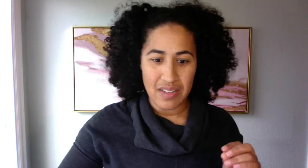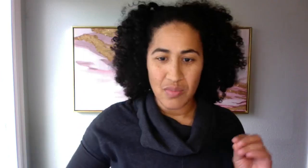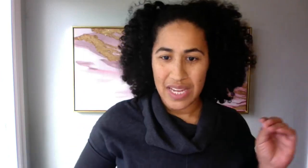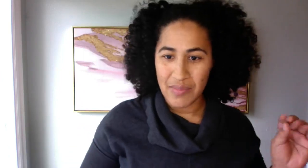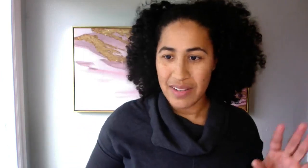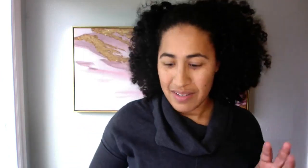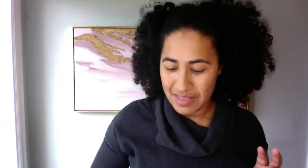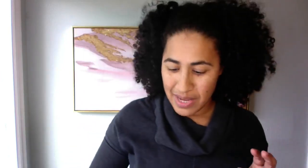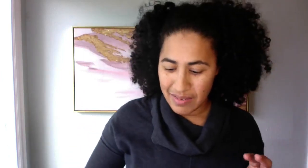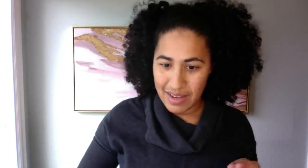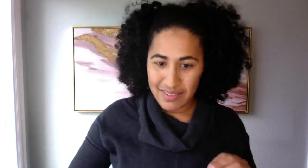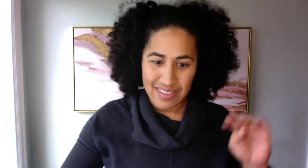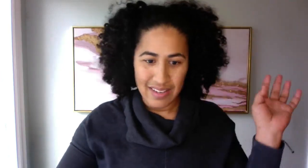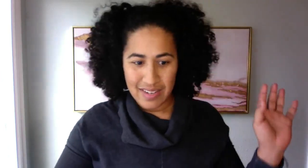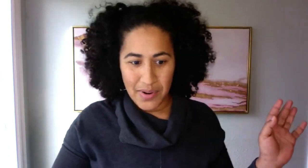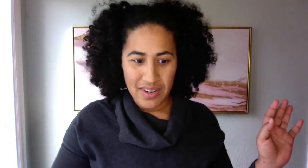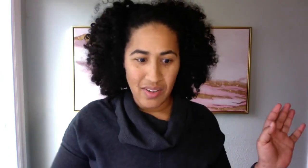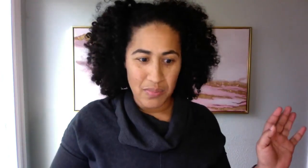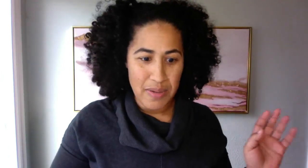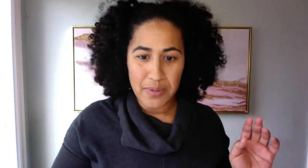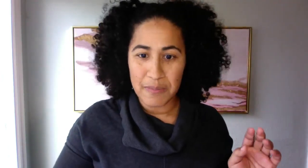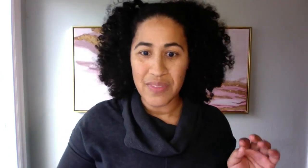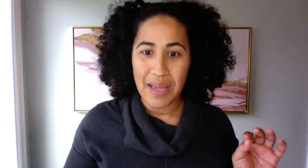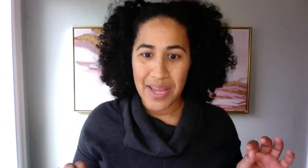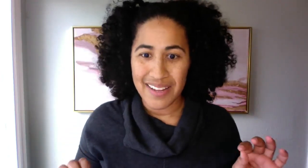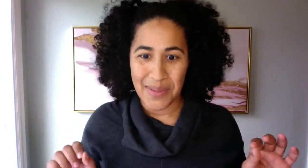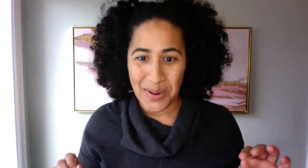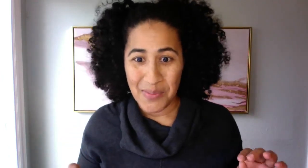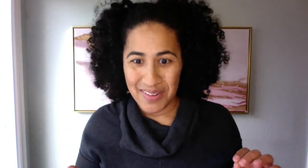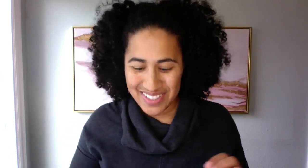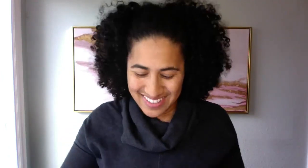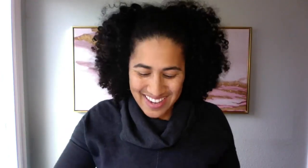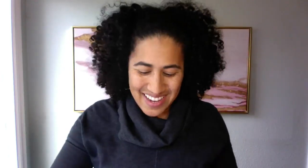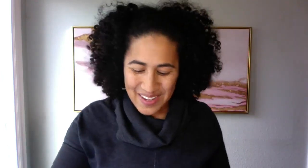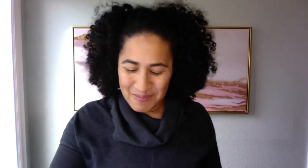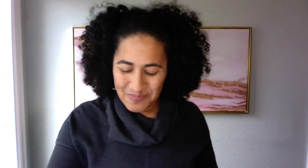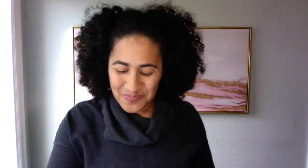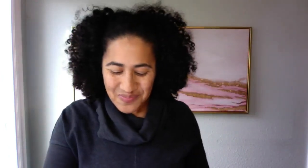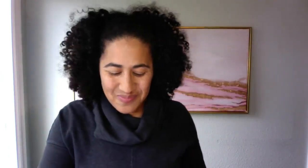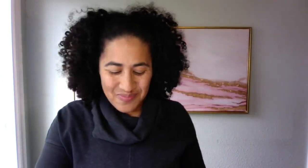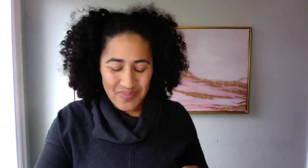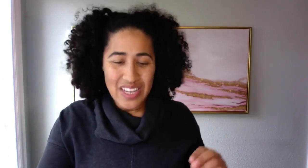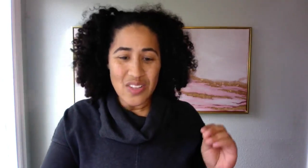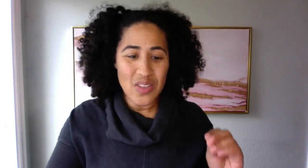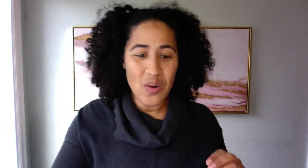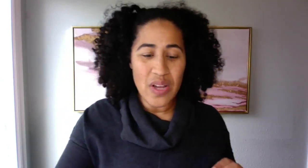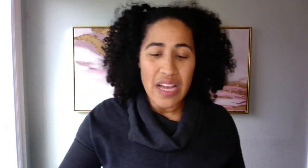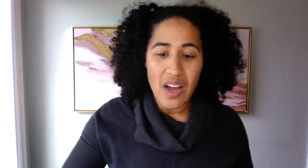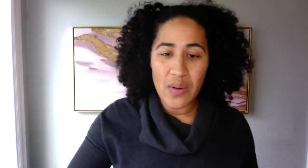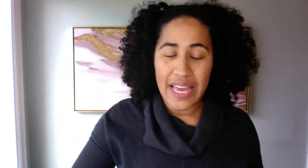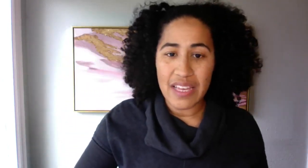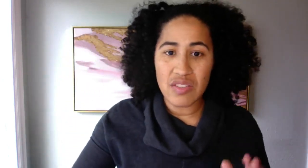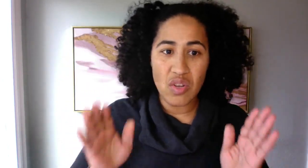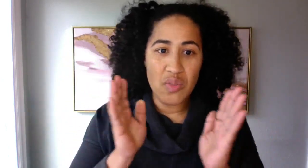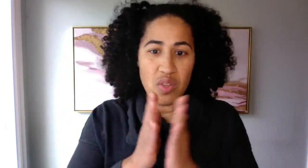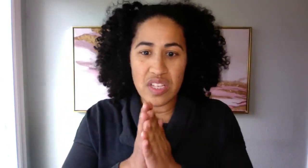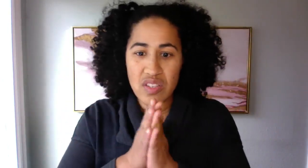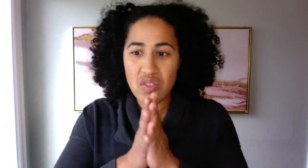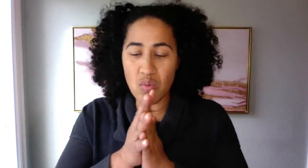you might hear my dogs in the background. They need to bark at all the people. I'm in my home office. So, okay. So this is the